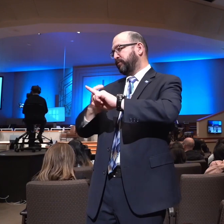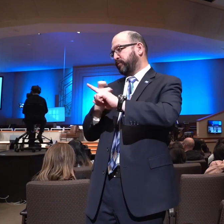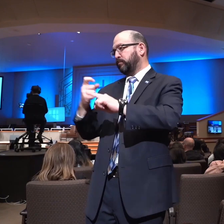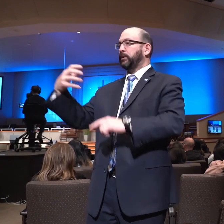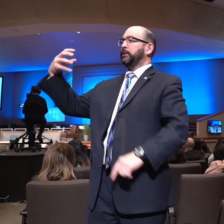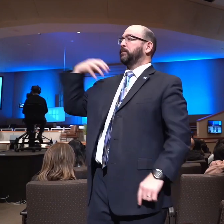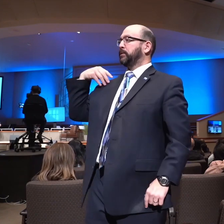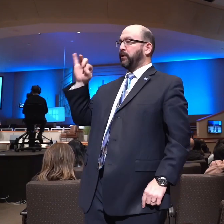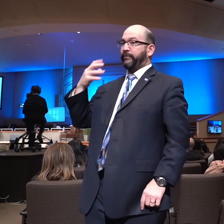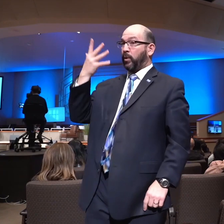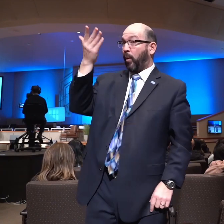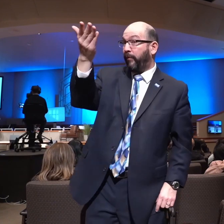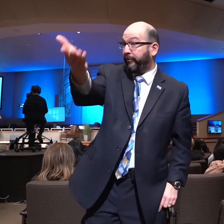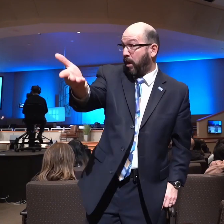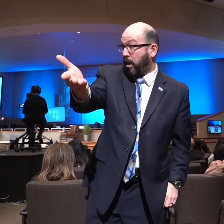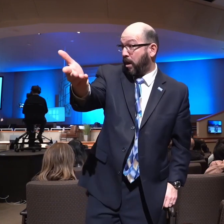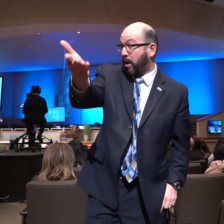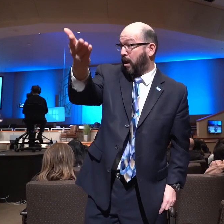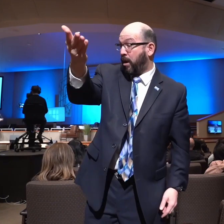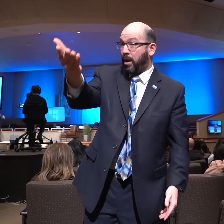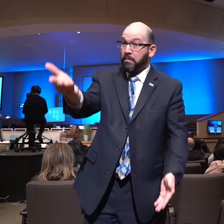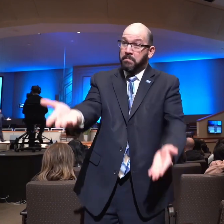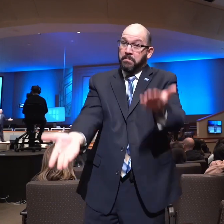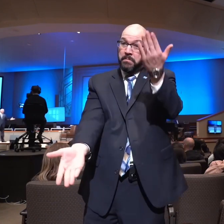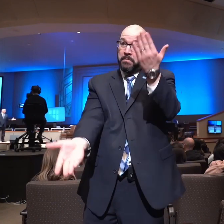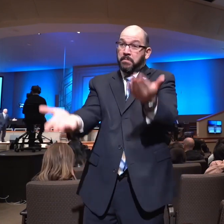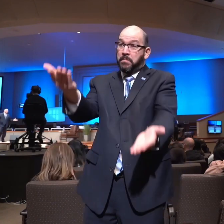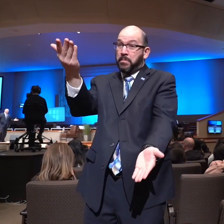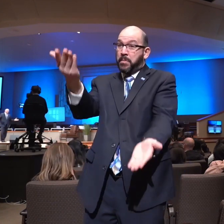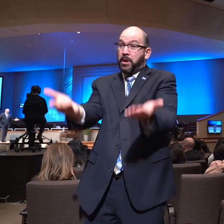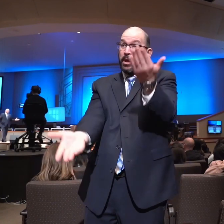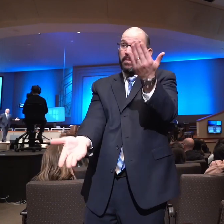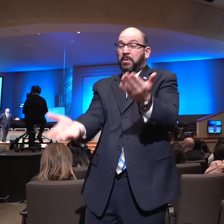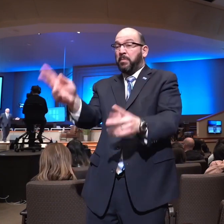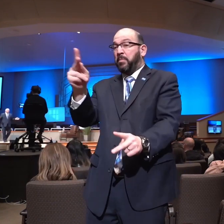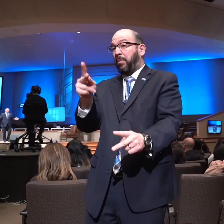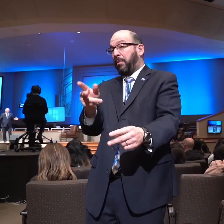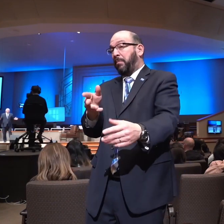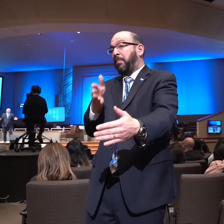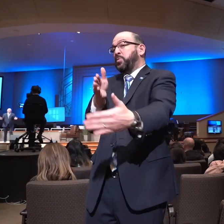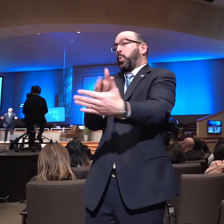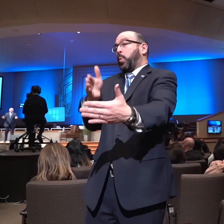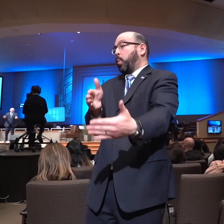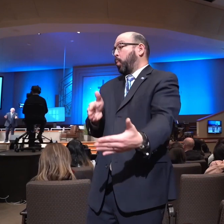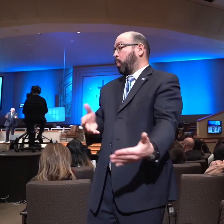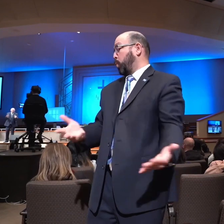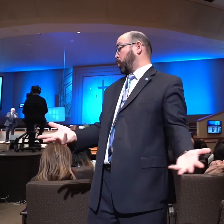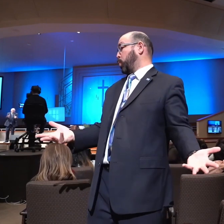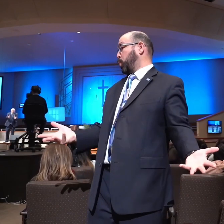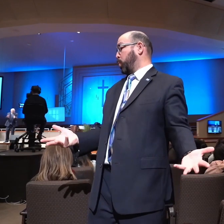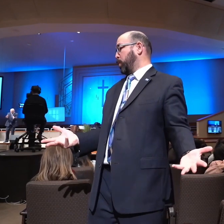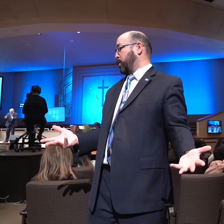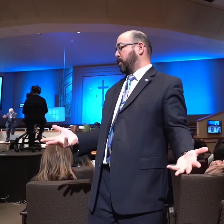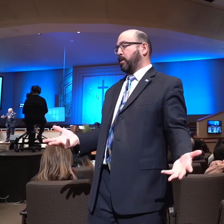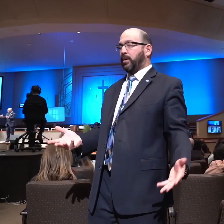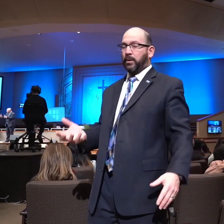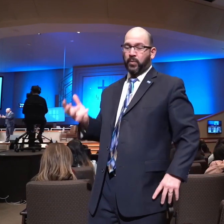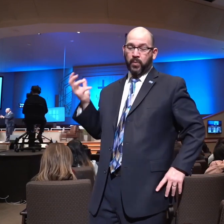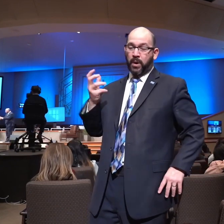they just go there then they might be seemingly profiling or something. And he said, basically, many times it's becoming more difficult for the officers